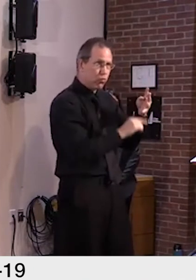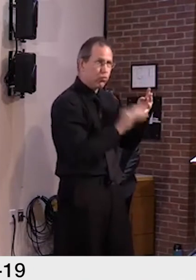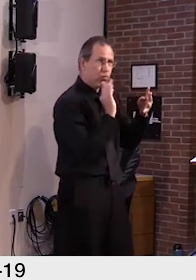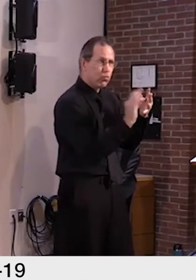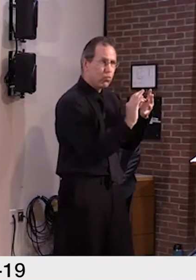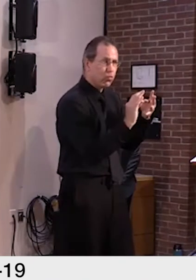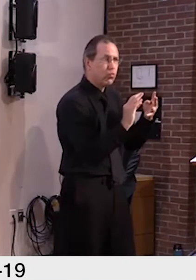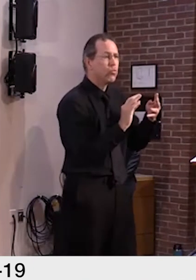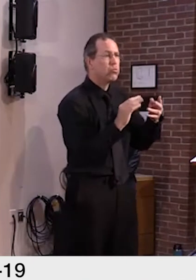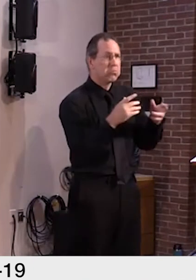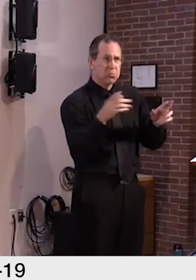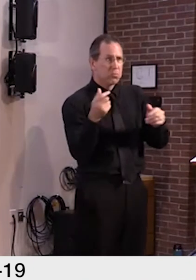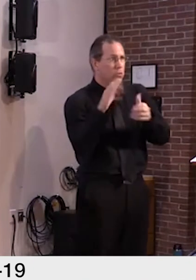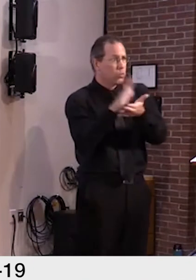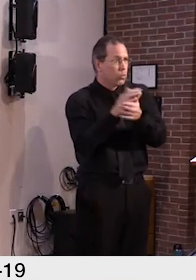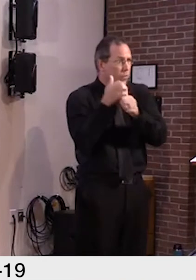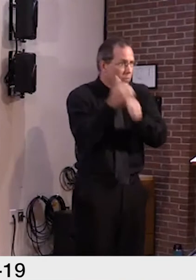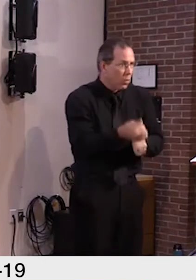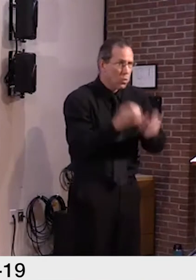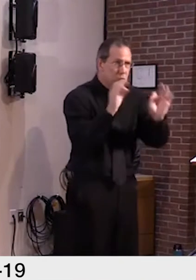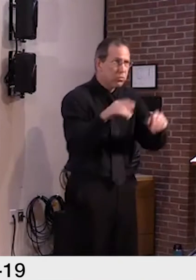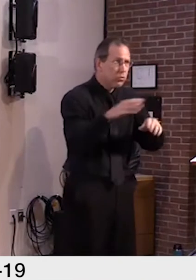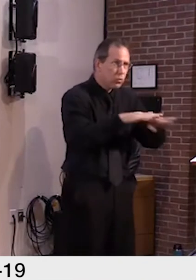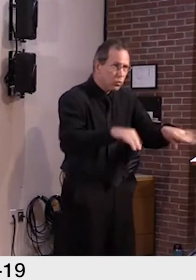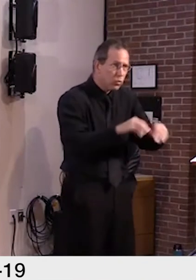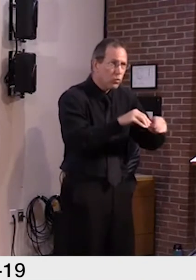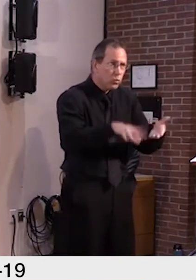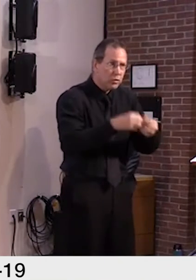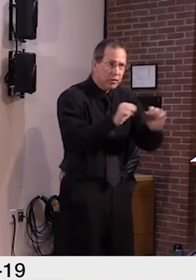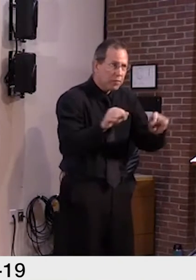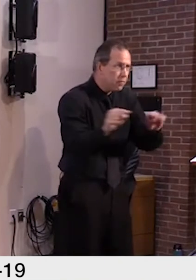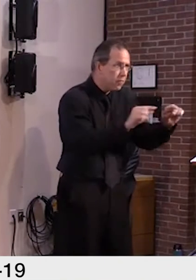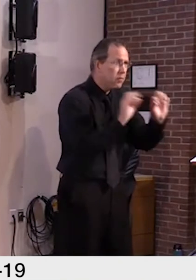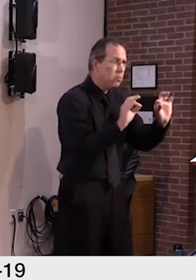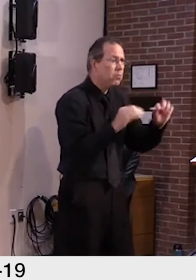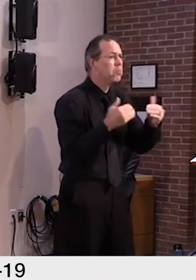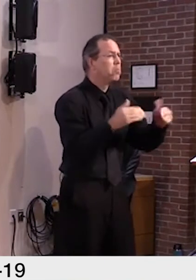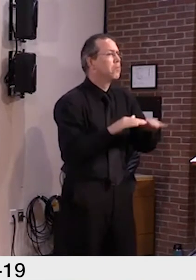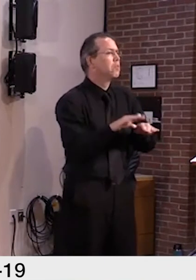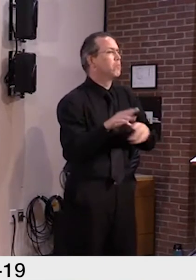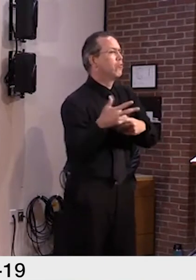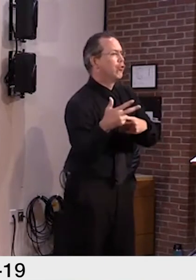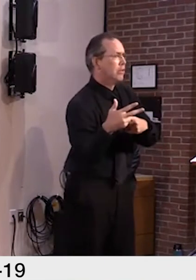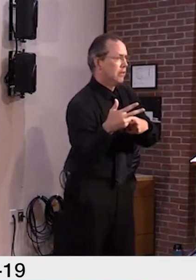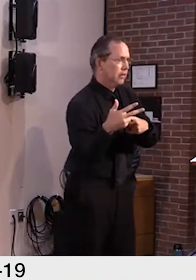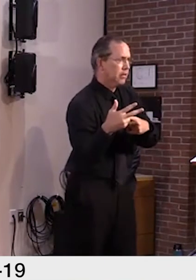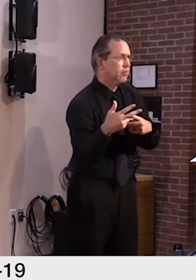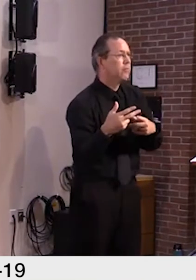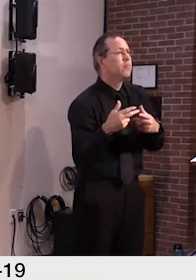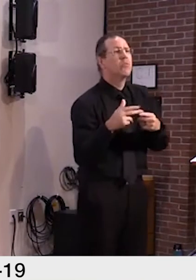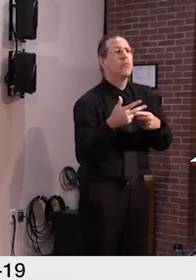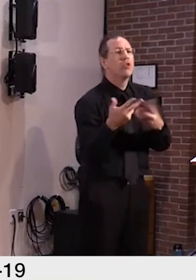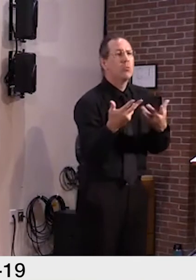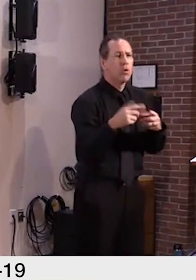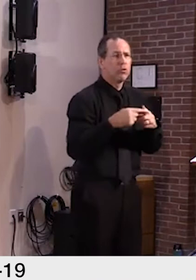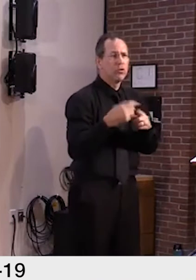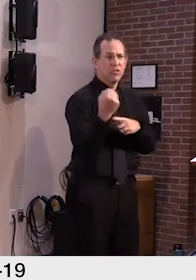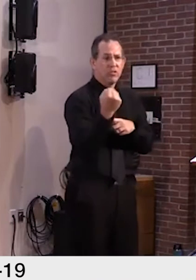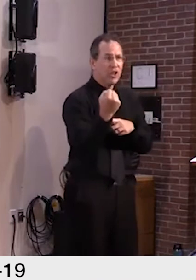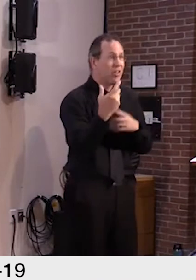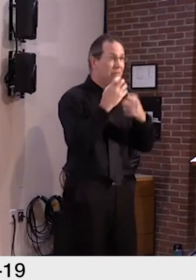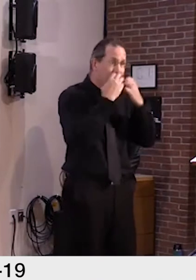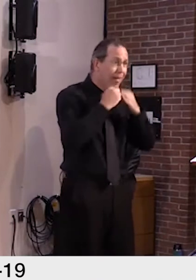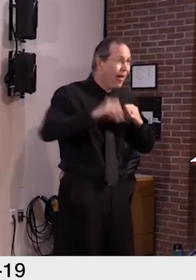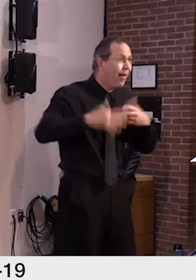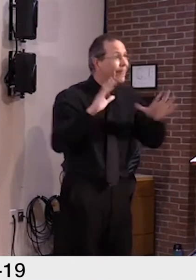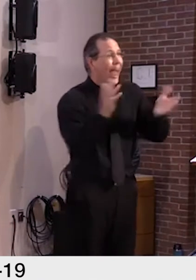we decided to move to Step 3. Step 3 still requires schools to implement the basic mitigation strategies that are proven to be